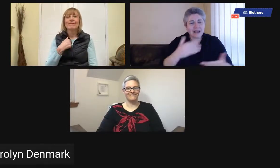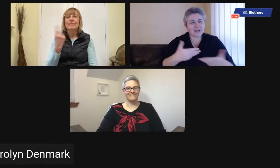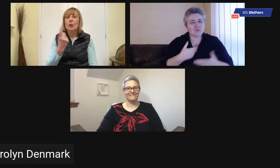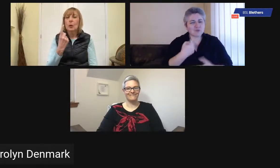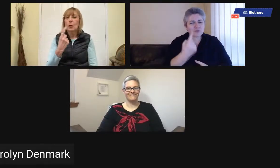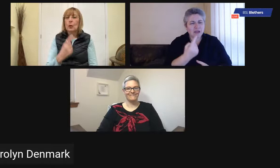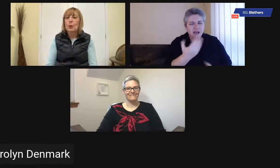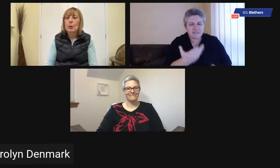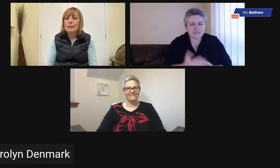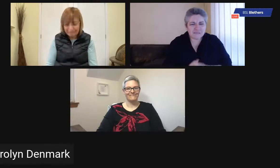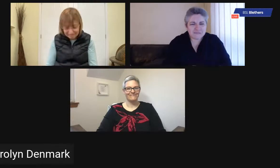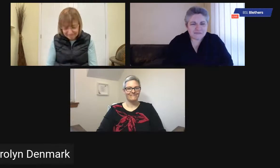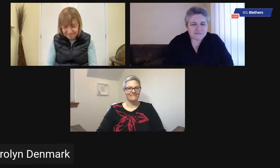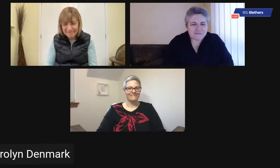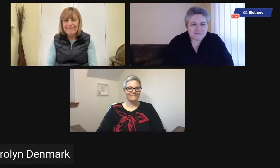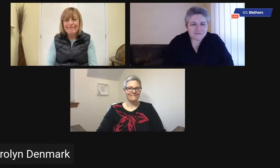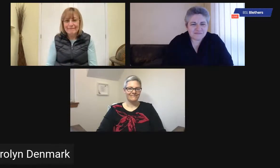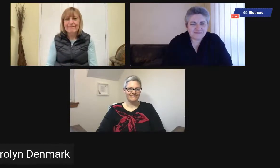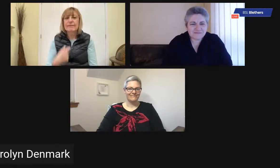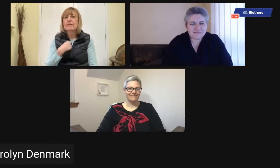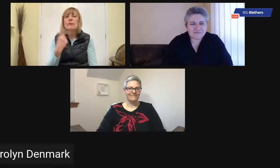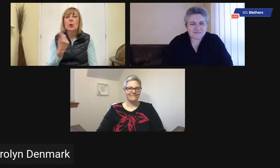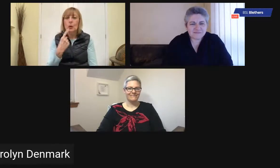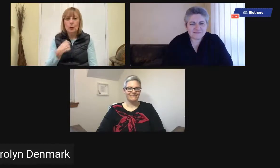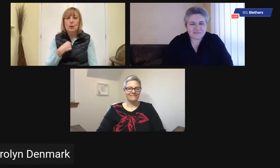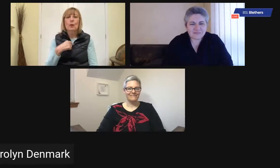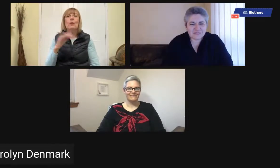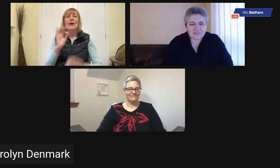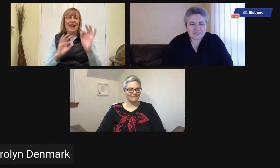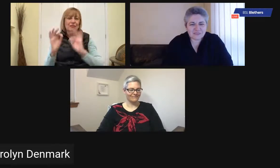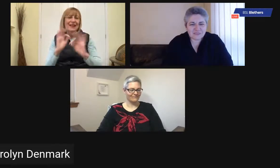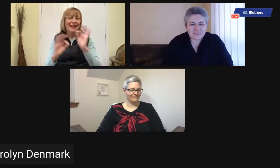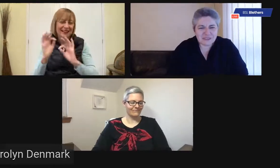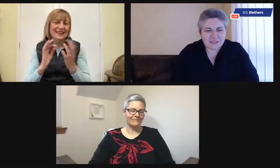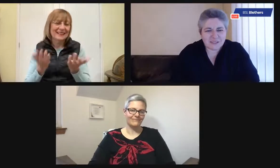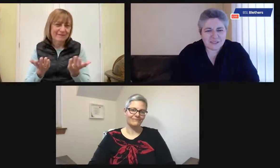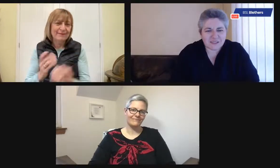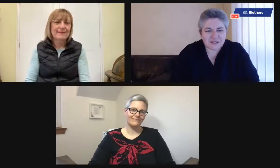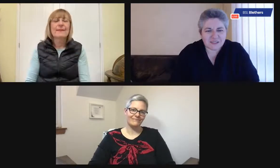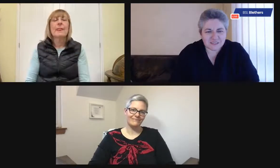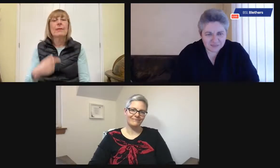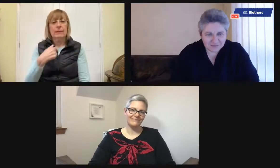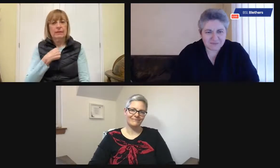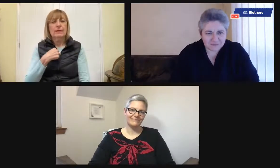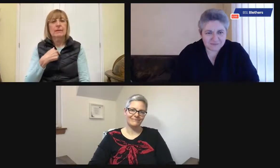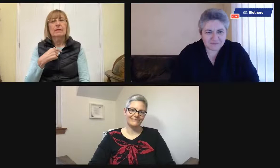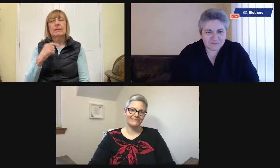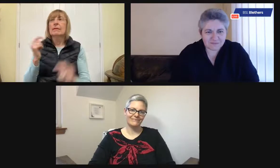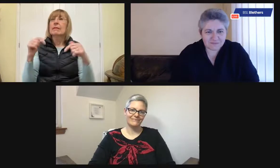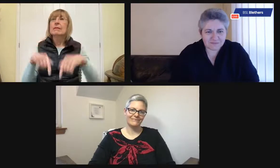Hi. Hi, April. Can you introduce yourself? Yes. Hello. My name is Carolyn Denmark.